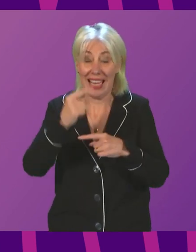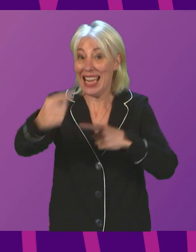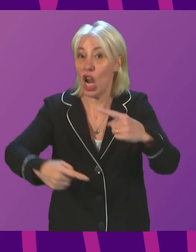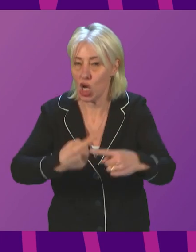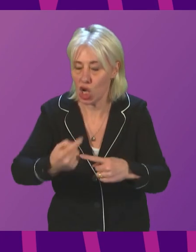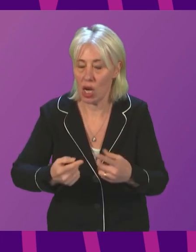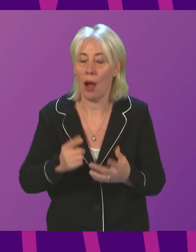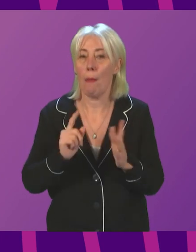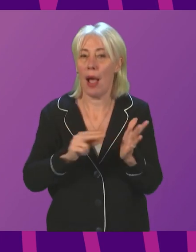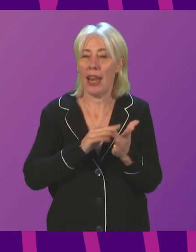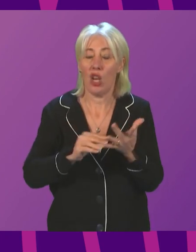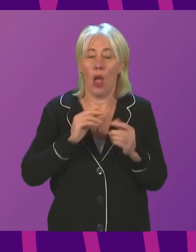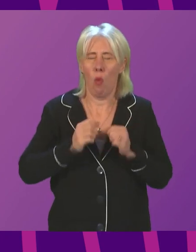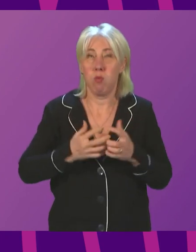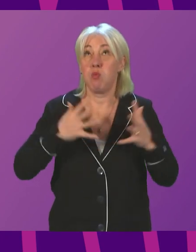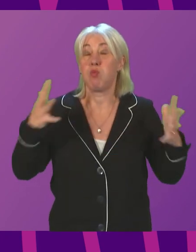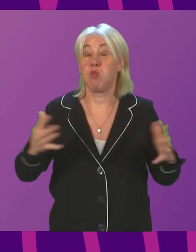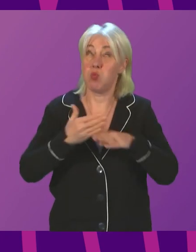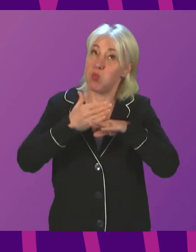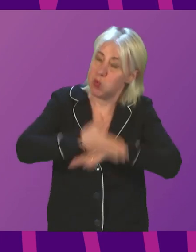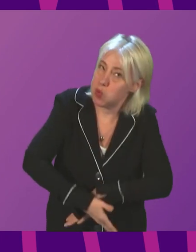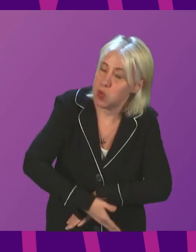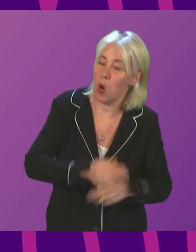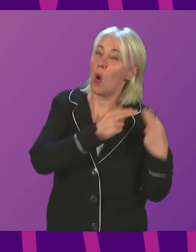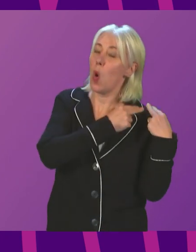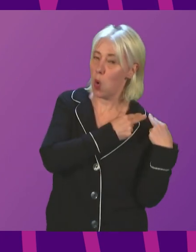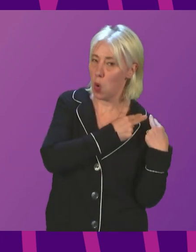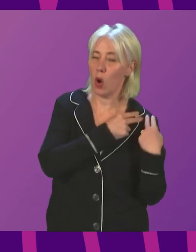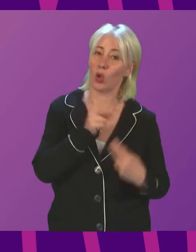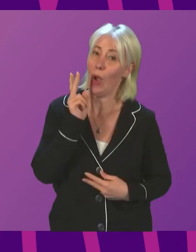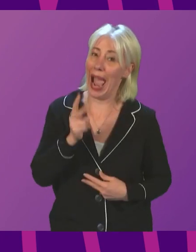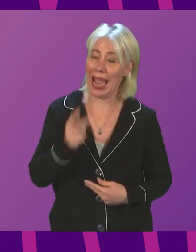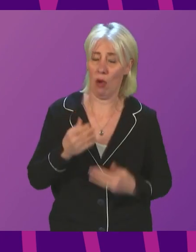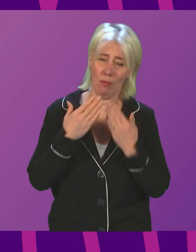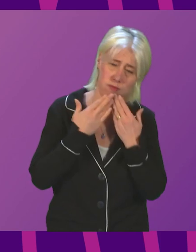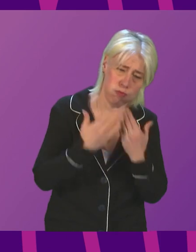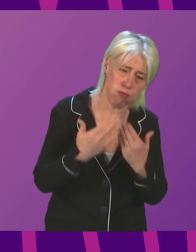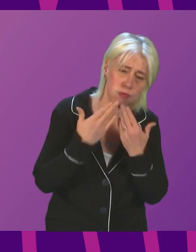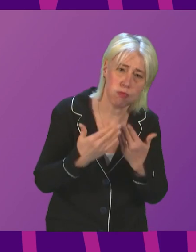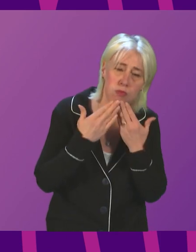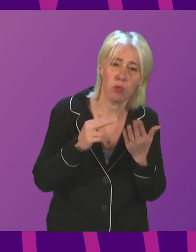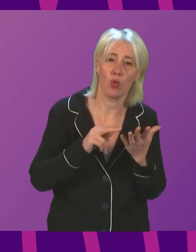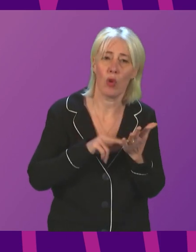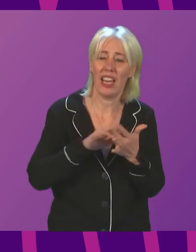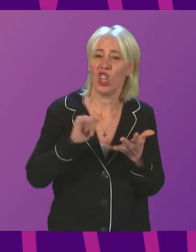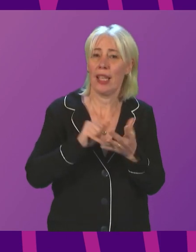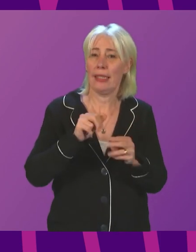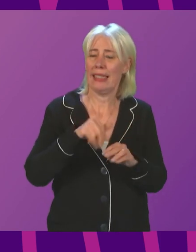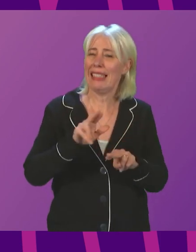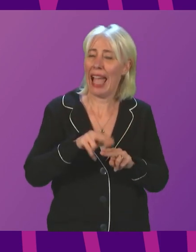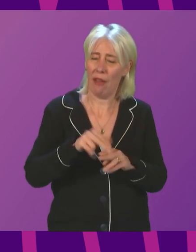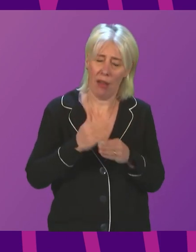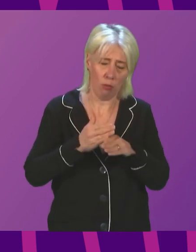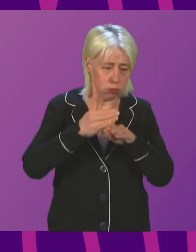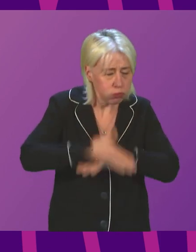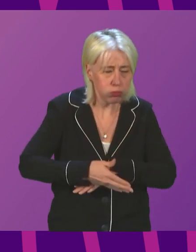huge job for the National Health Service. I would like once again to offer my thanks to the National Health Service staff working tirelessly to